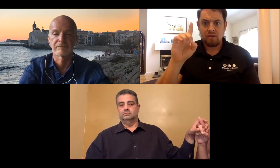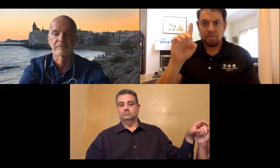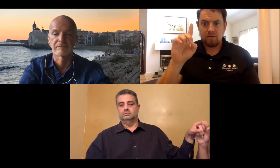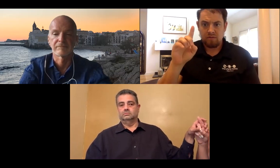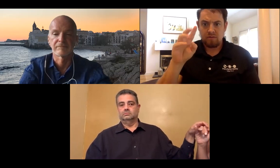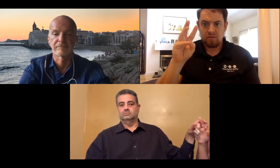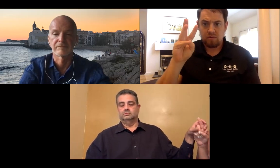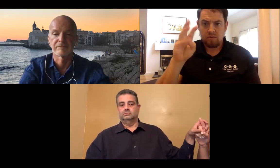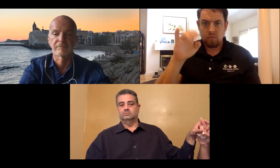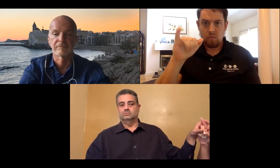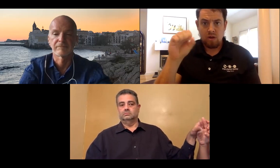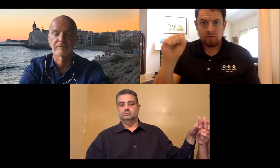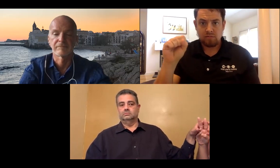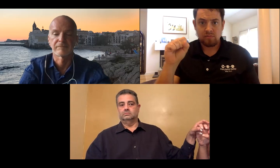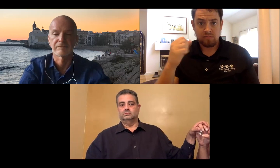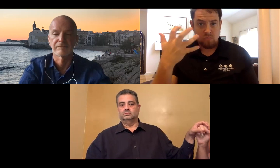Next question.